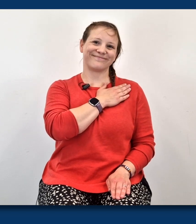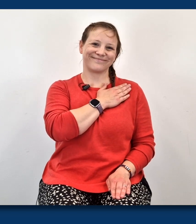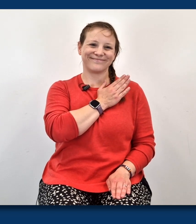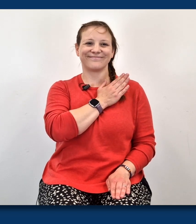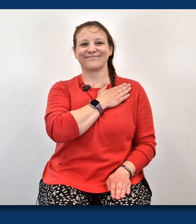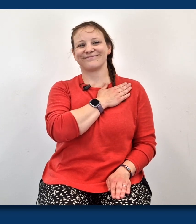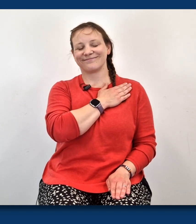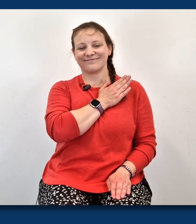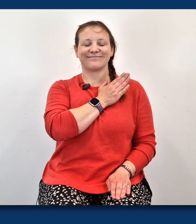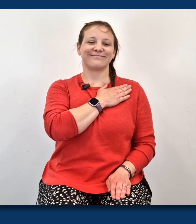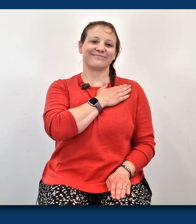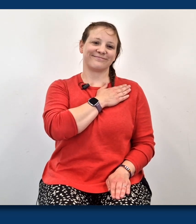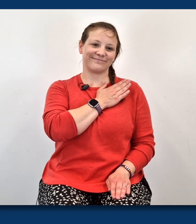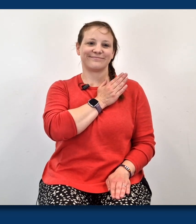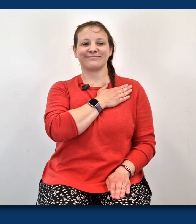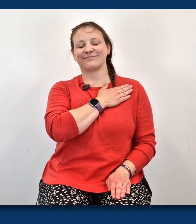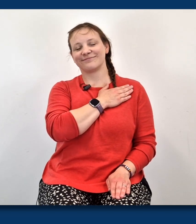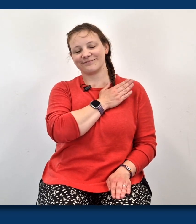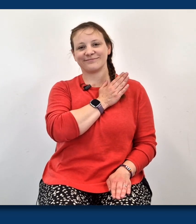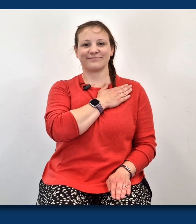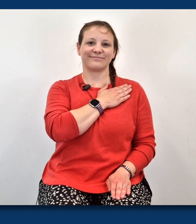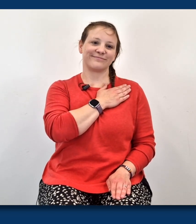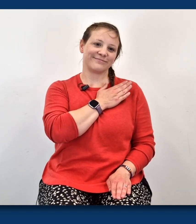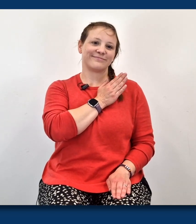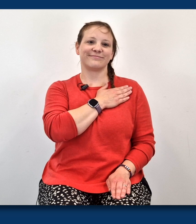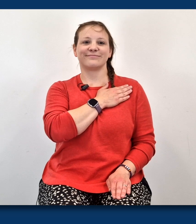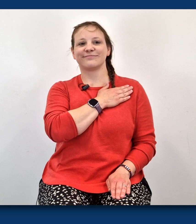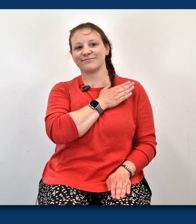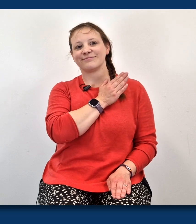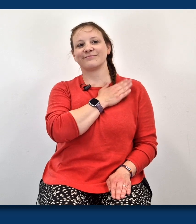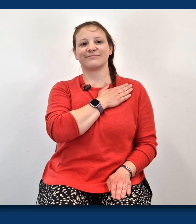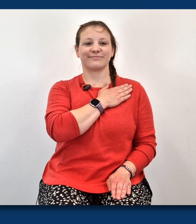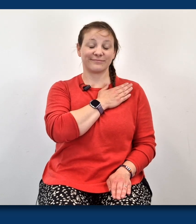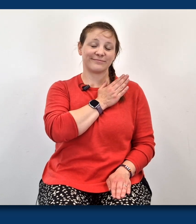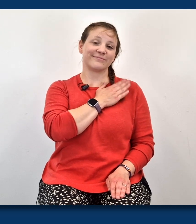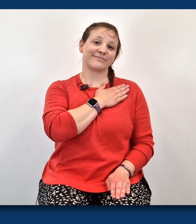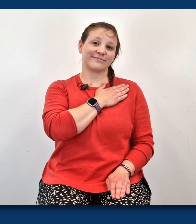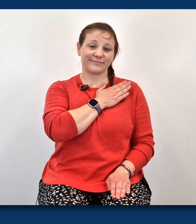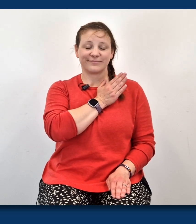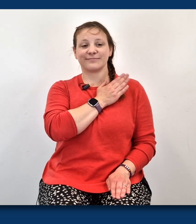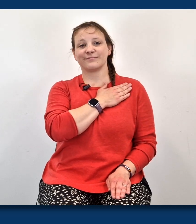together. Trunks in the air. Here we go. Sway, sway.